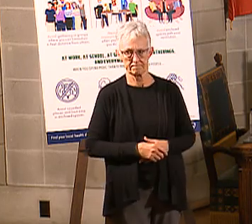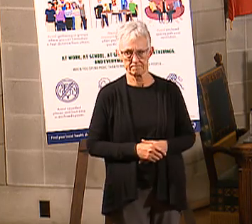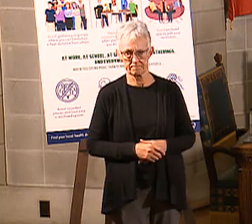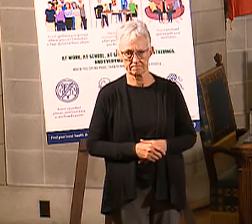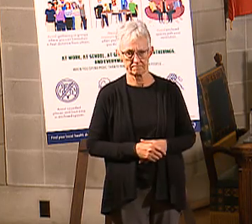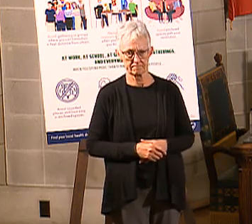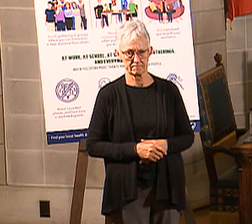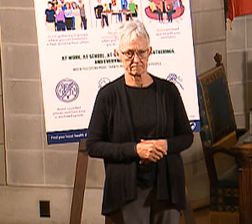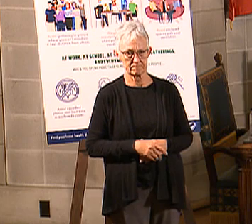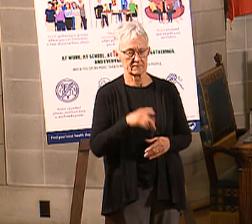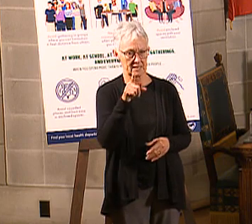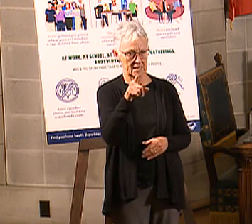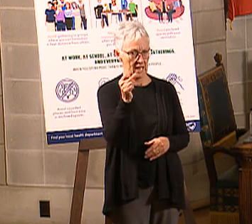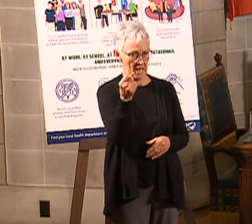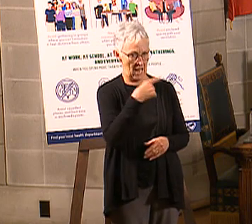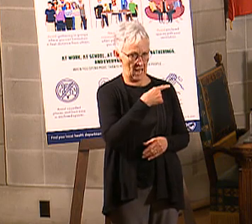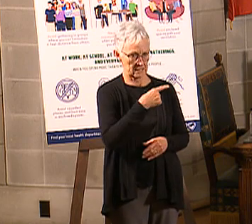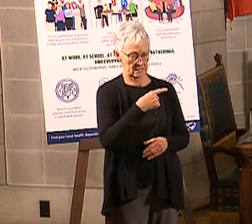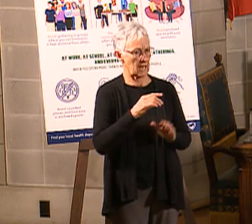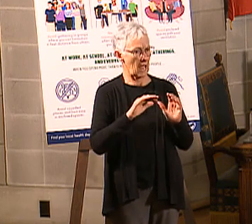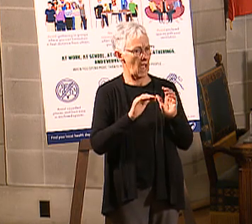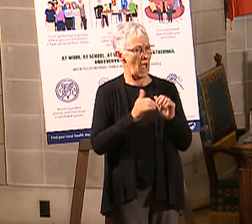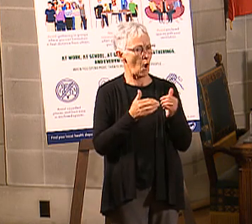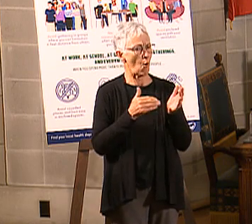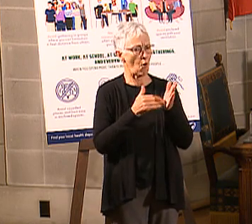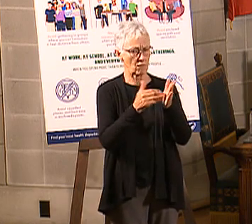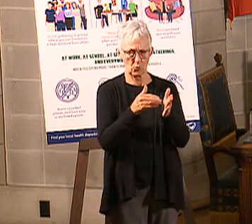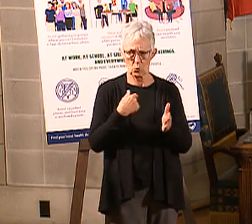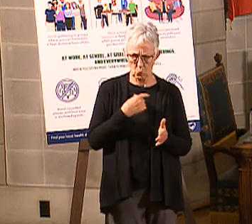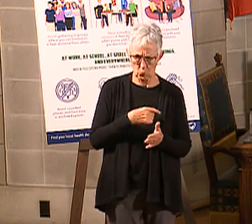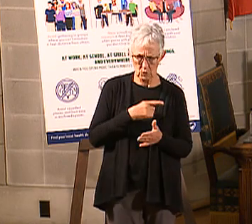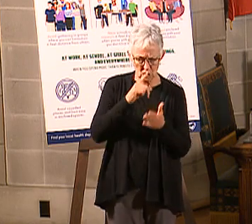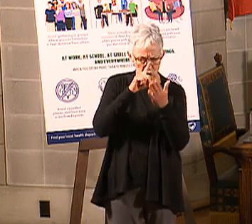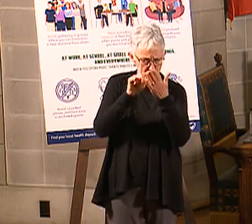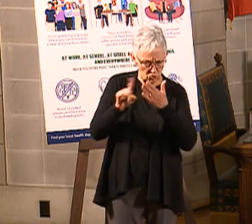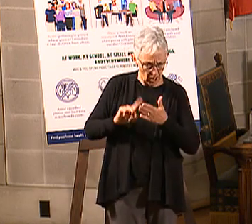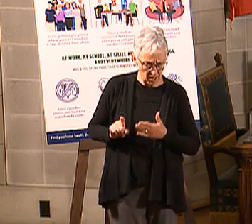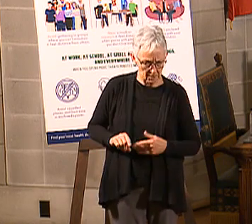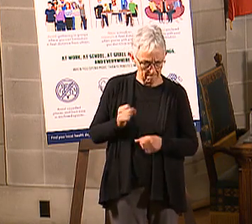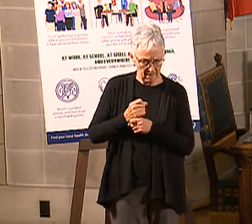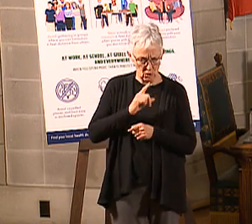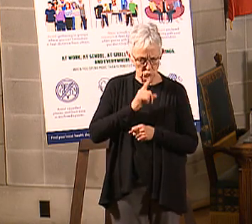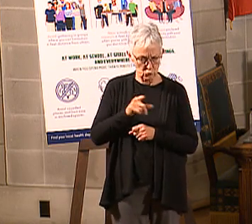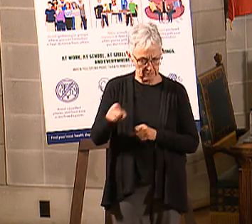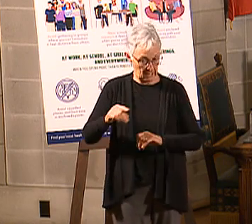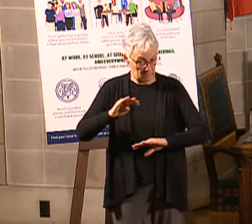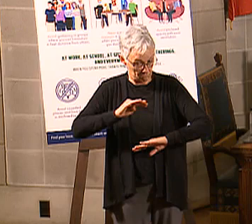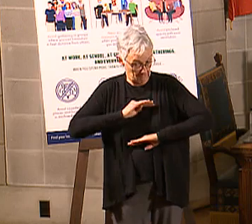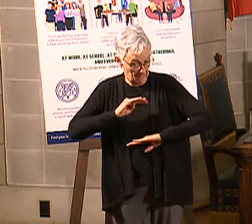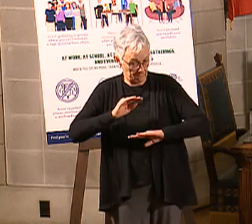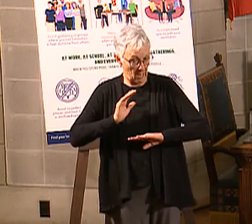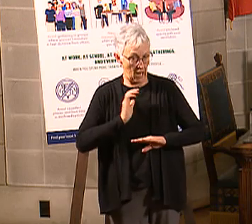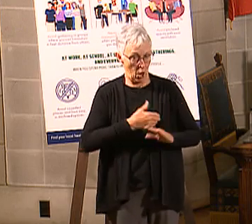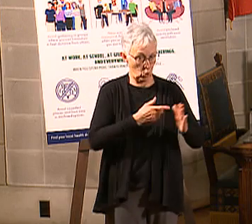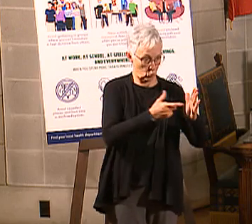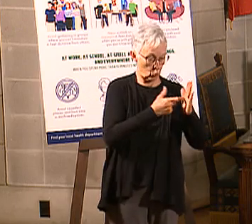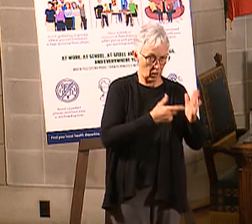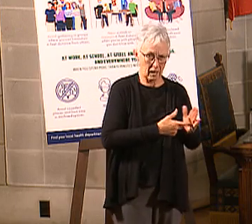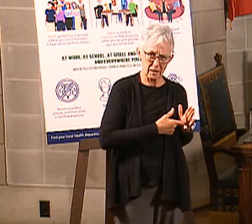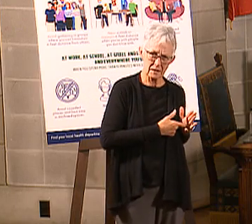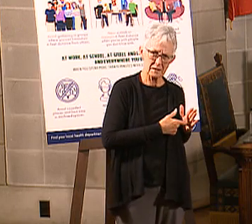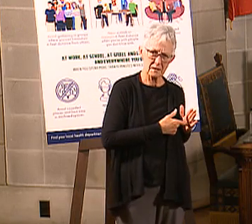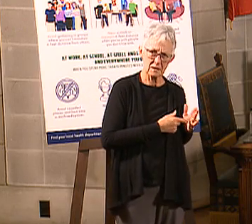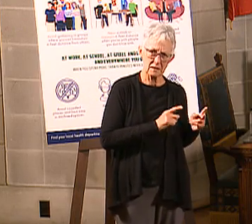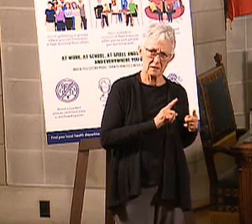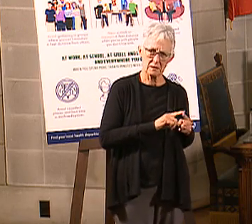So what are the time periods by which we judge whether someone has met the activities or not? And I'm sorry, what was the other